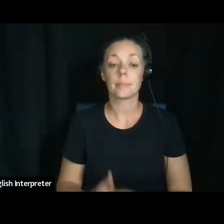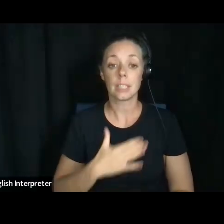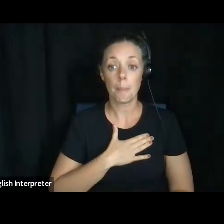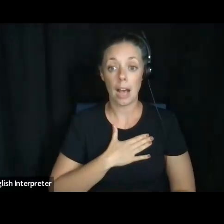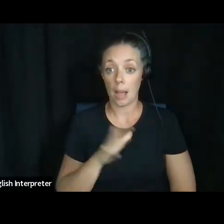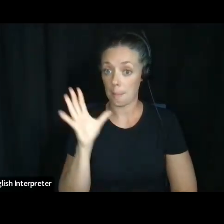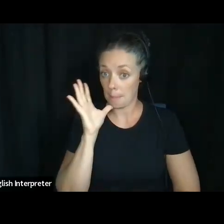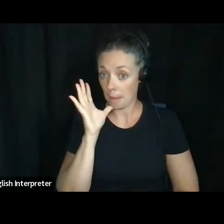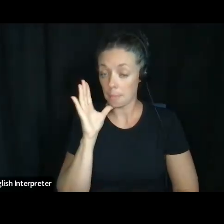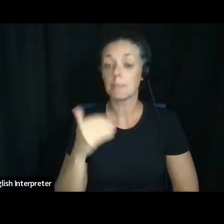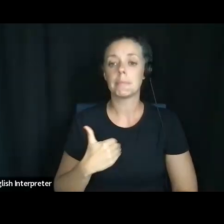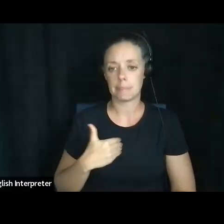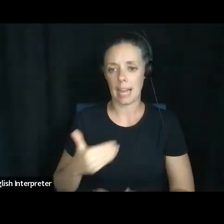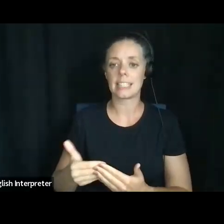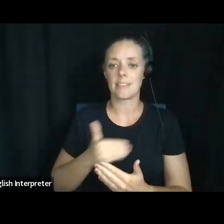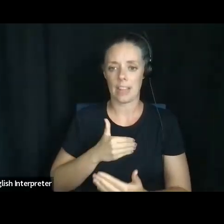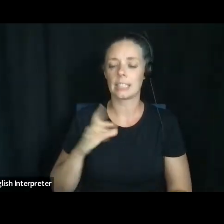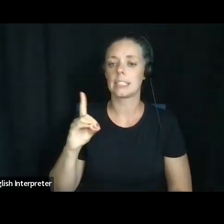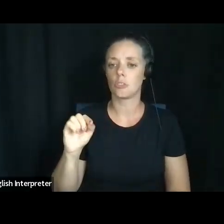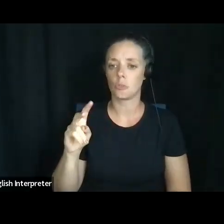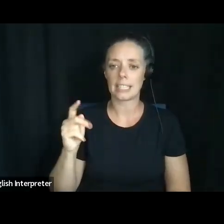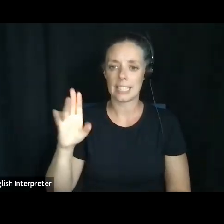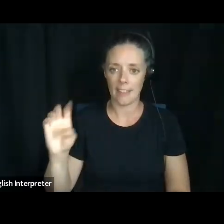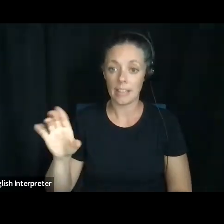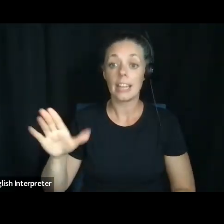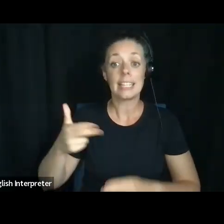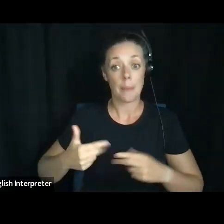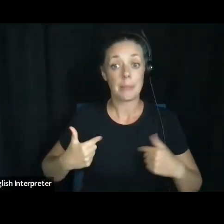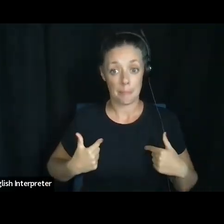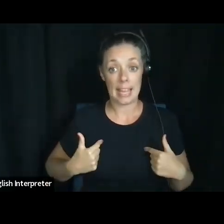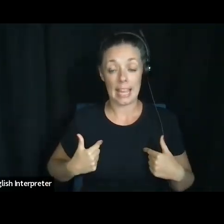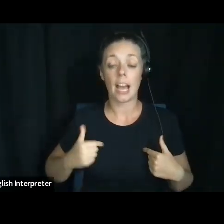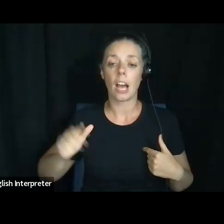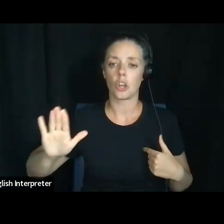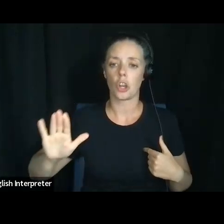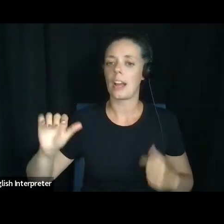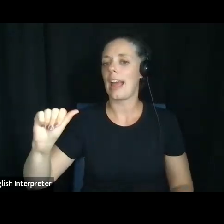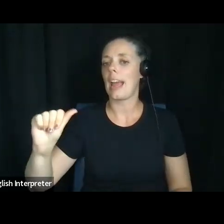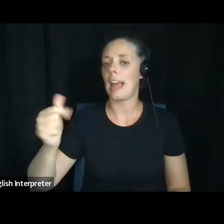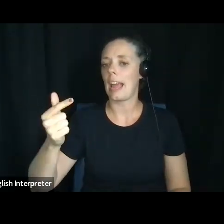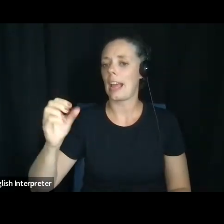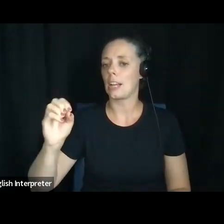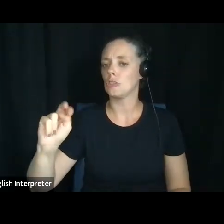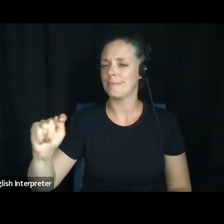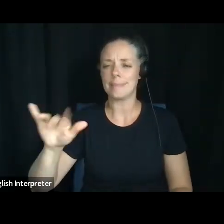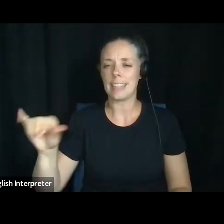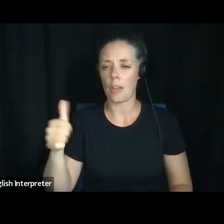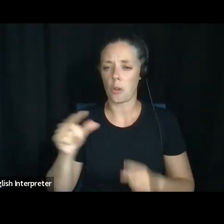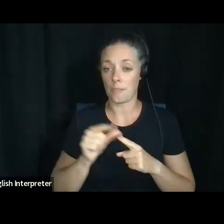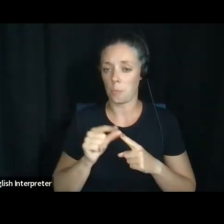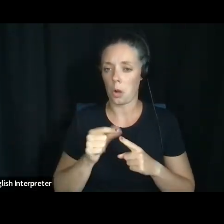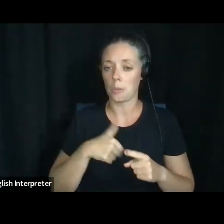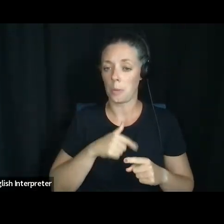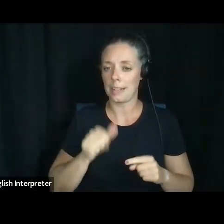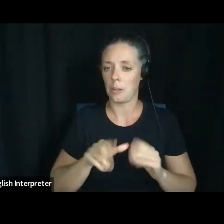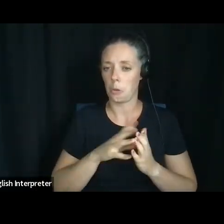has an advanced directive right now that names me, um, as her agent. And we're, that's another vocabulary word we're going to get to, um,